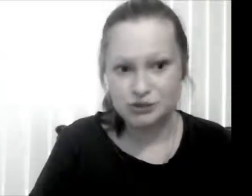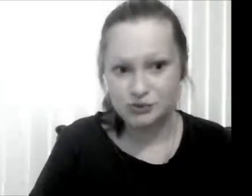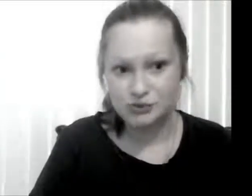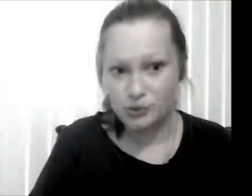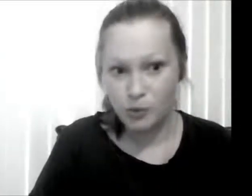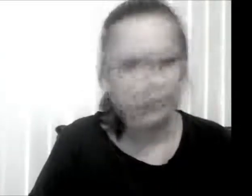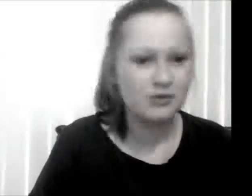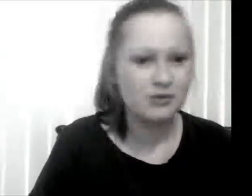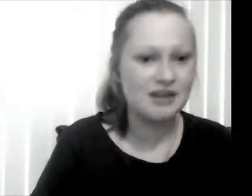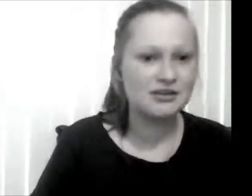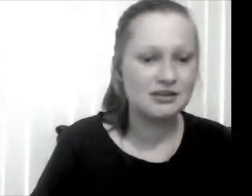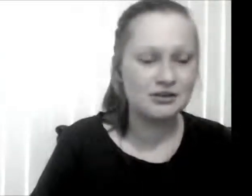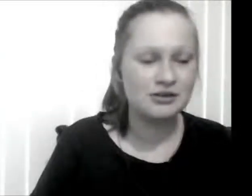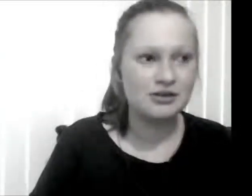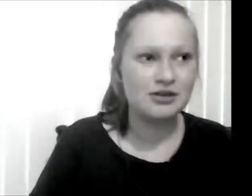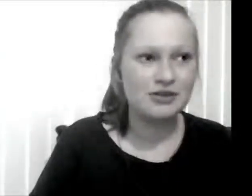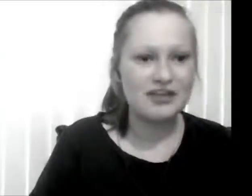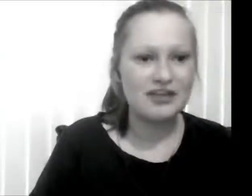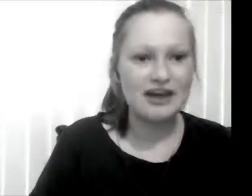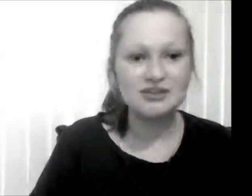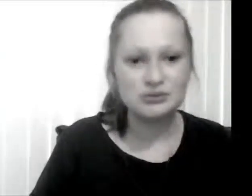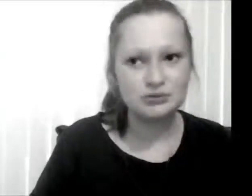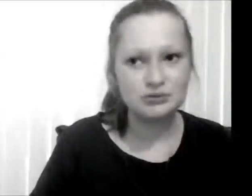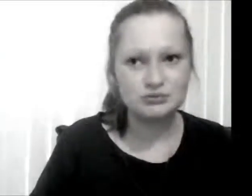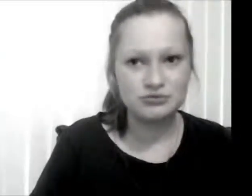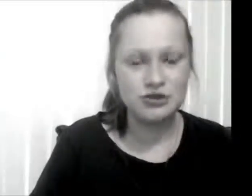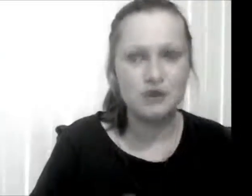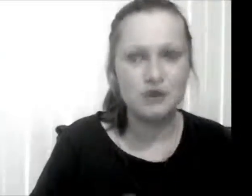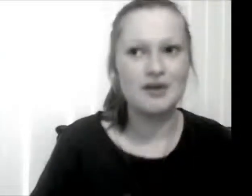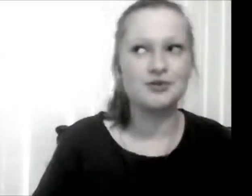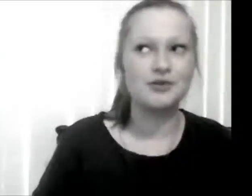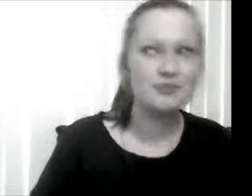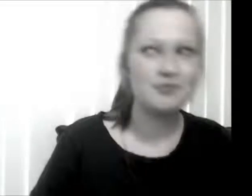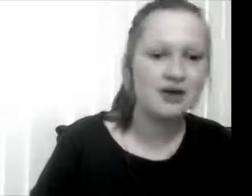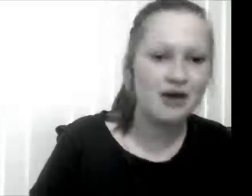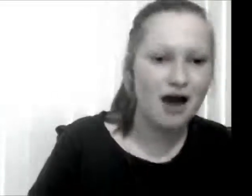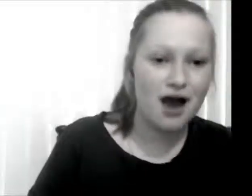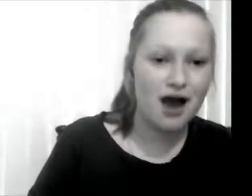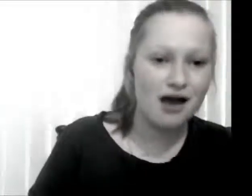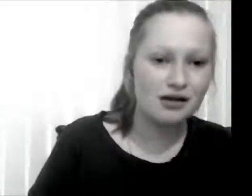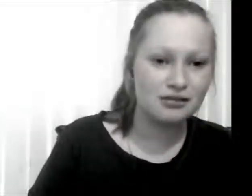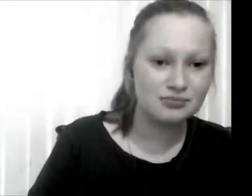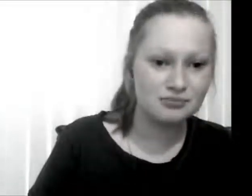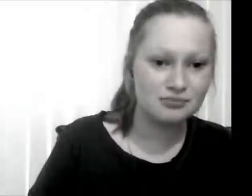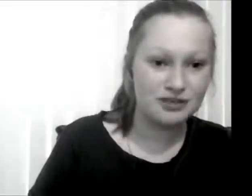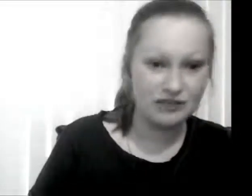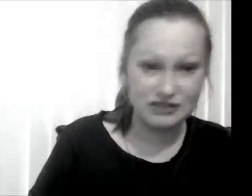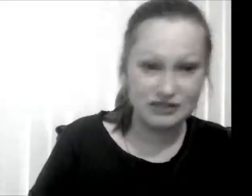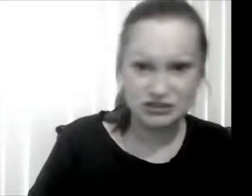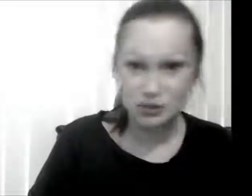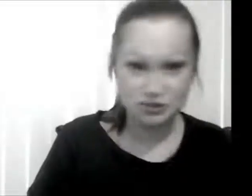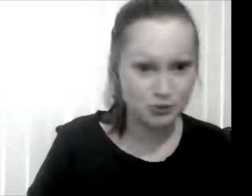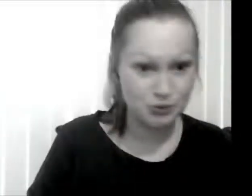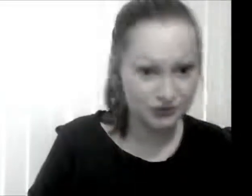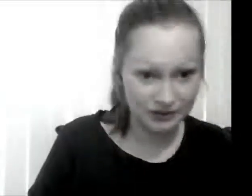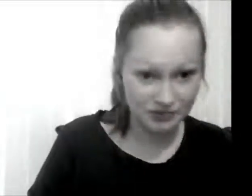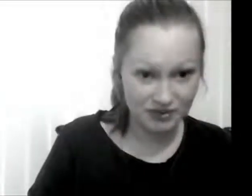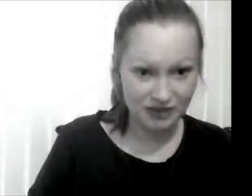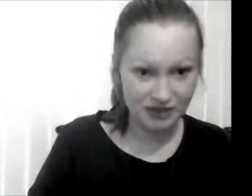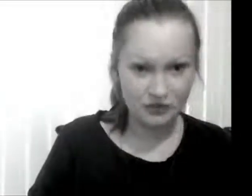short walk around the around the house or turn around the room. Um even if it's to watch a movie that you've